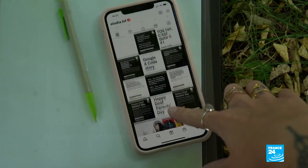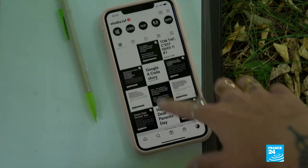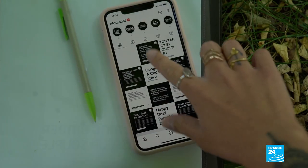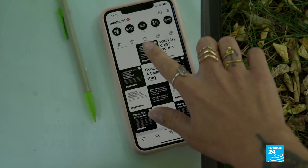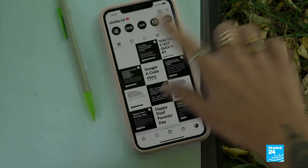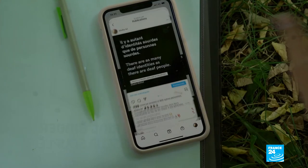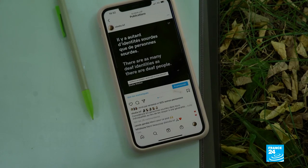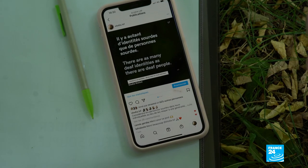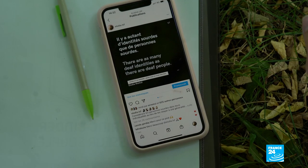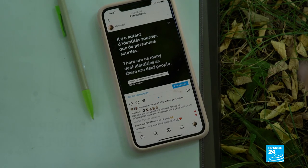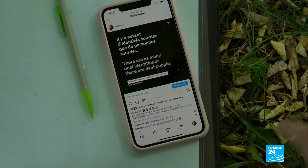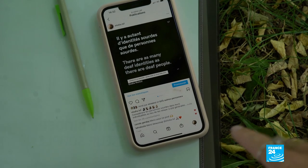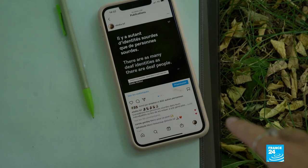try and debunk some of the stereotypes.